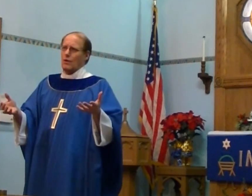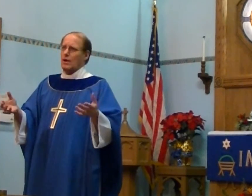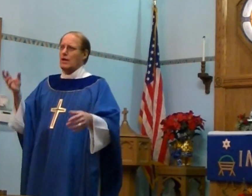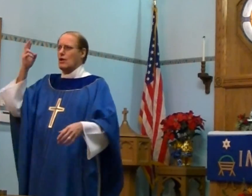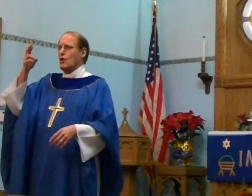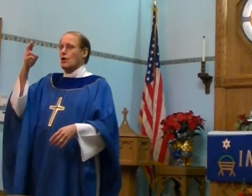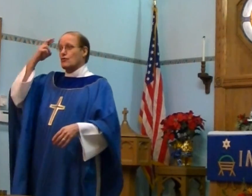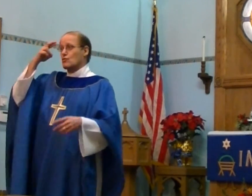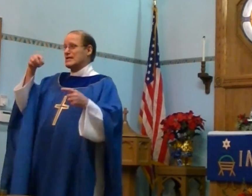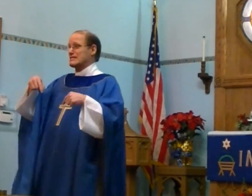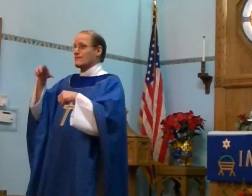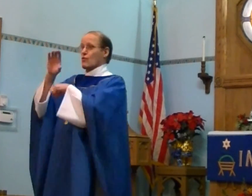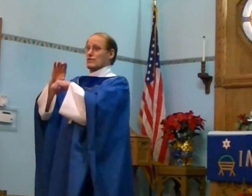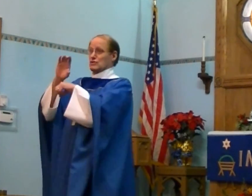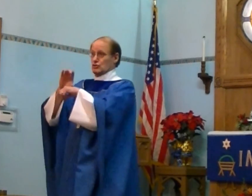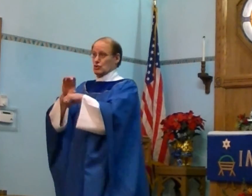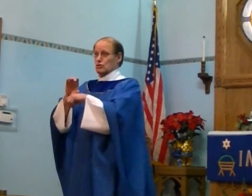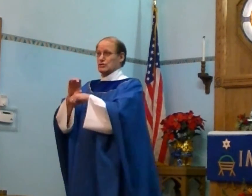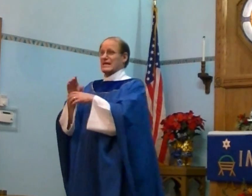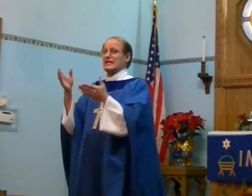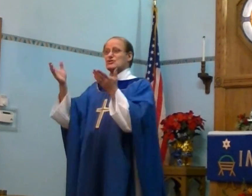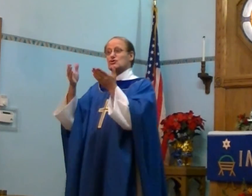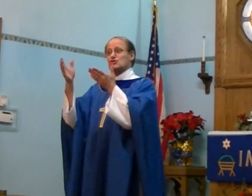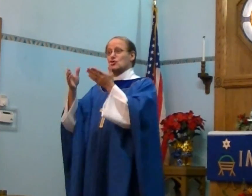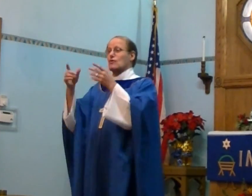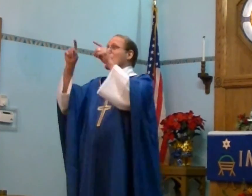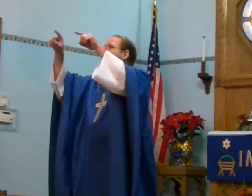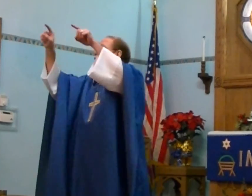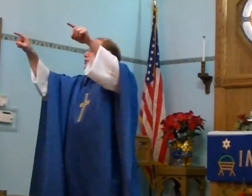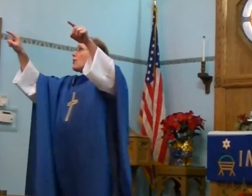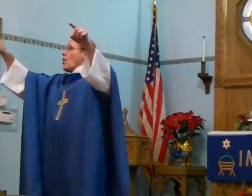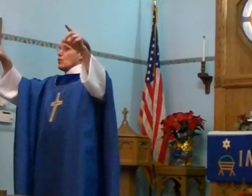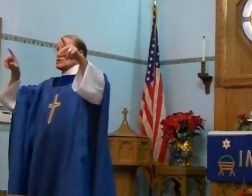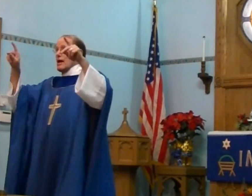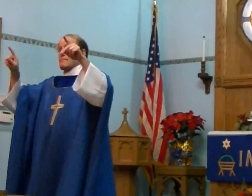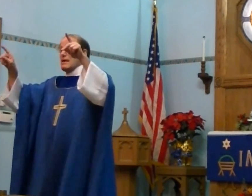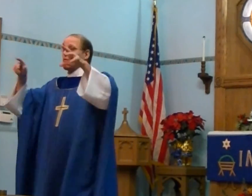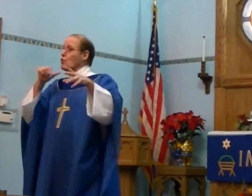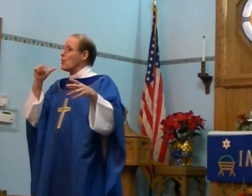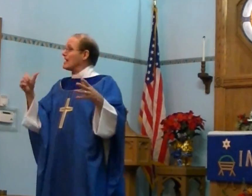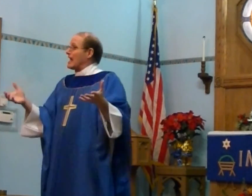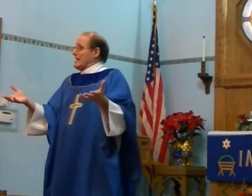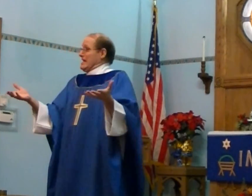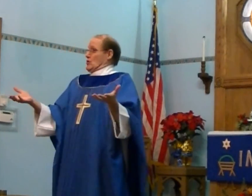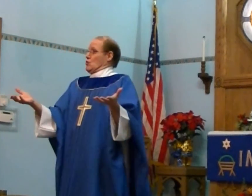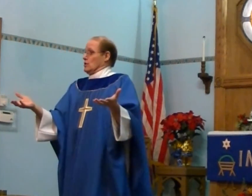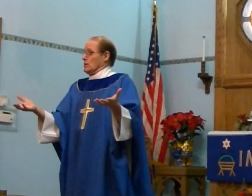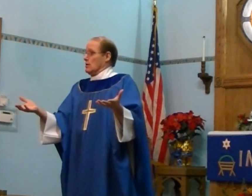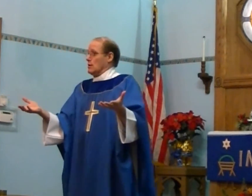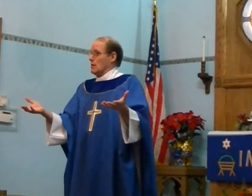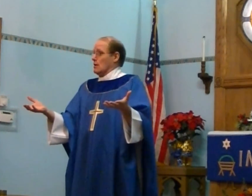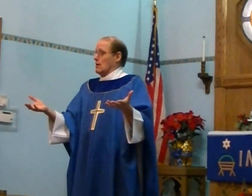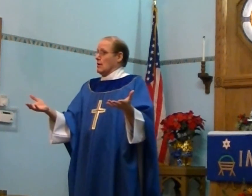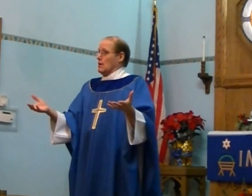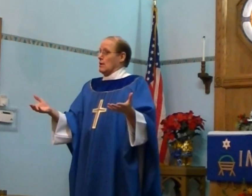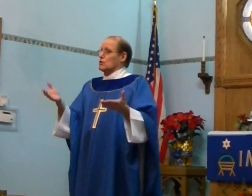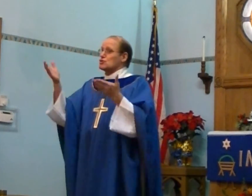the reason for this church is to serve those people who are not here to